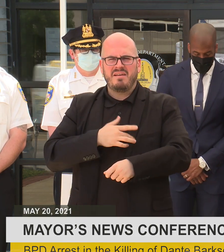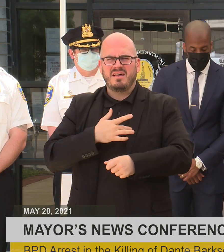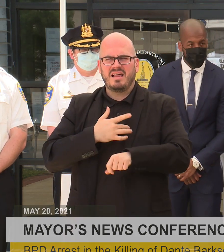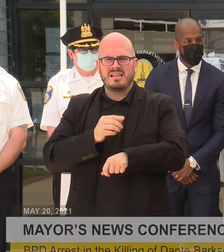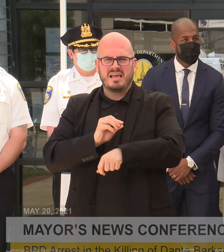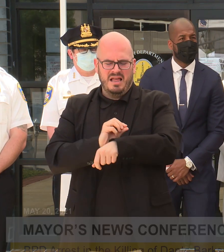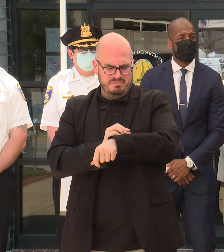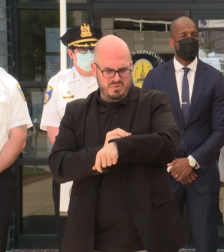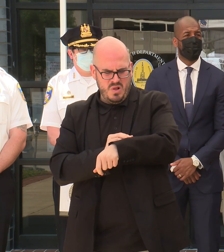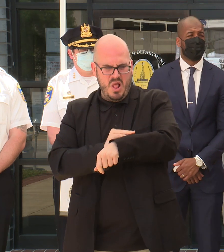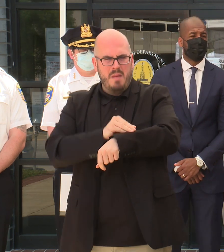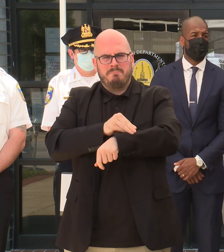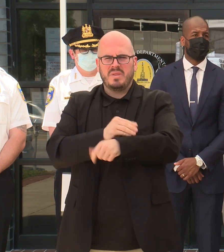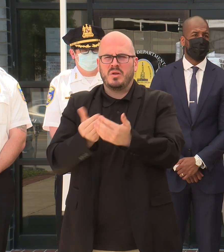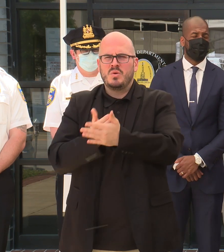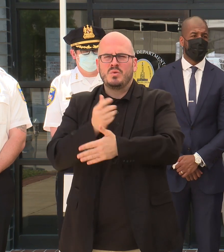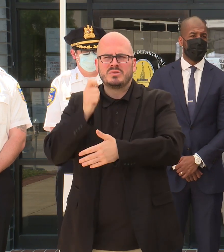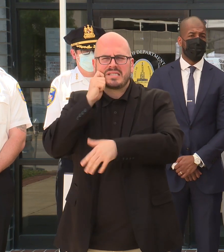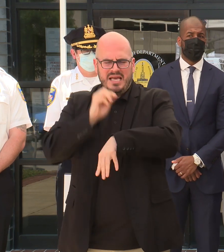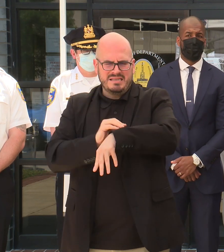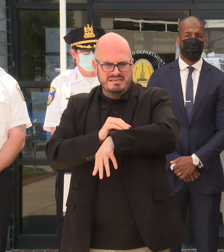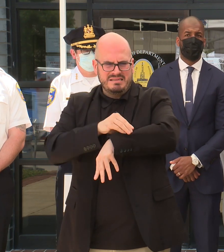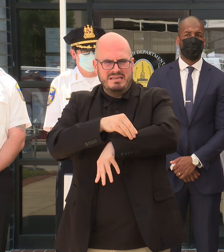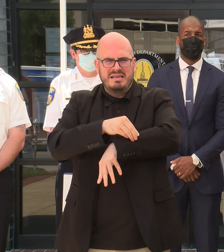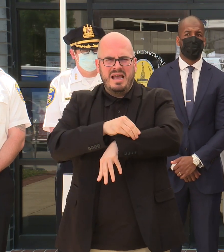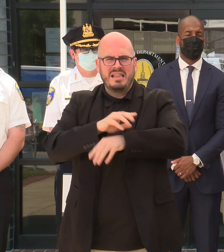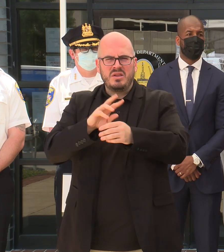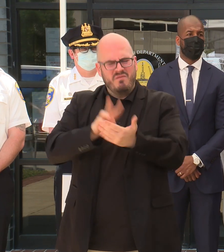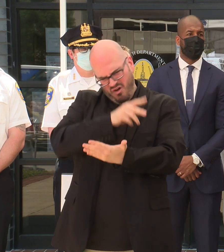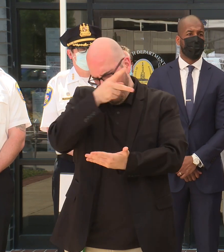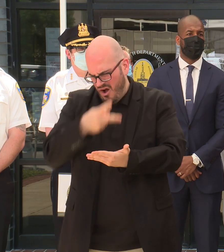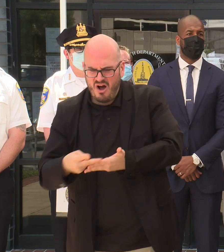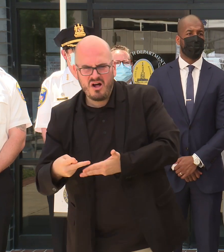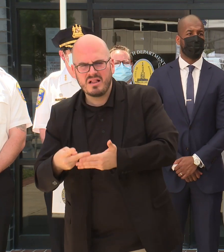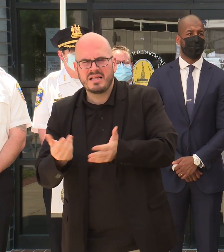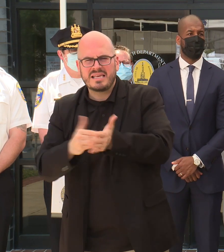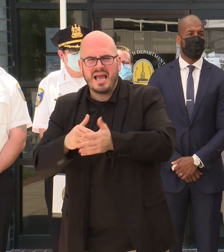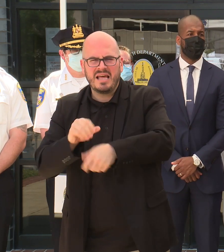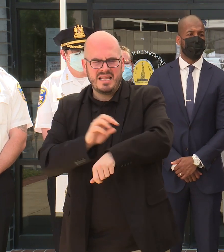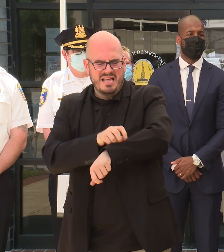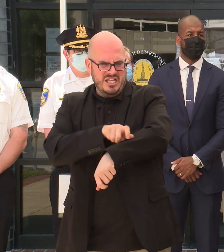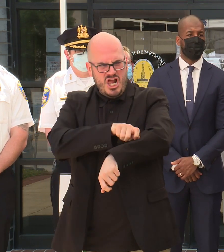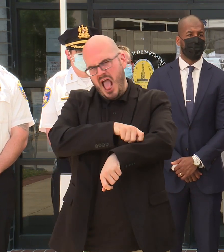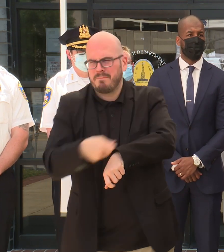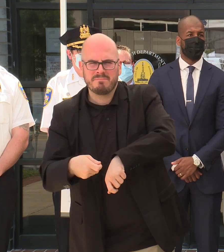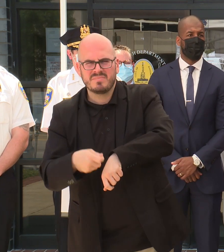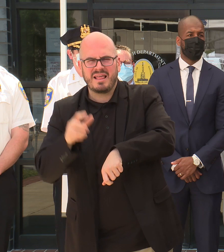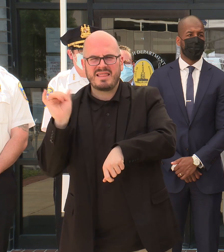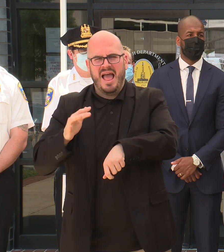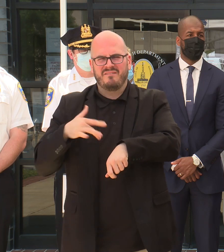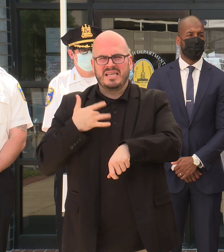film of new skin over it. And then you fall again and the skin gets ripped off.